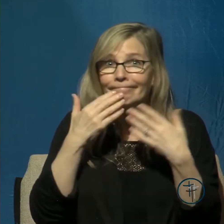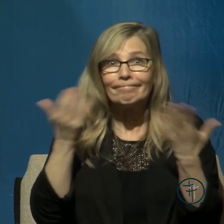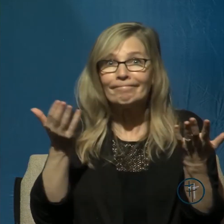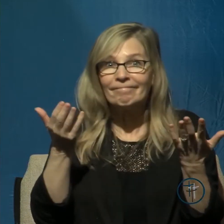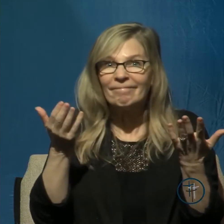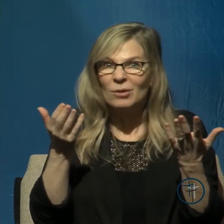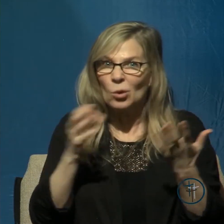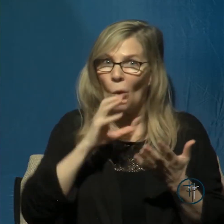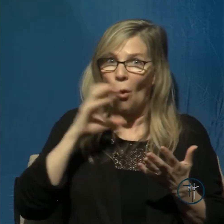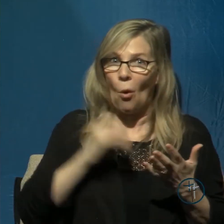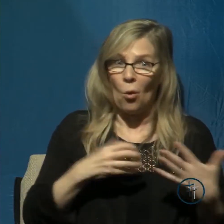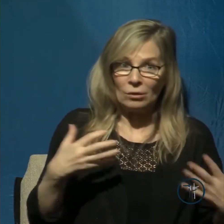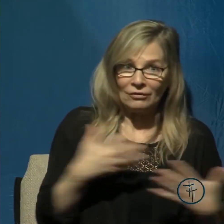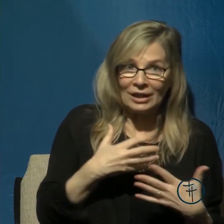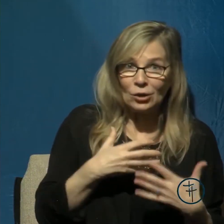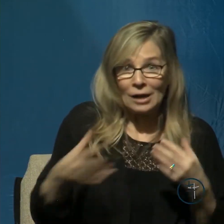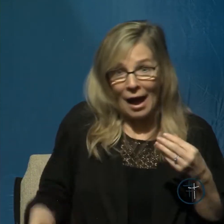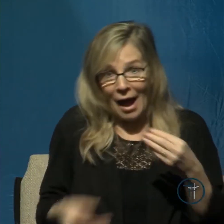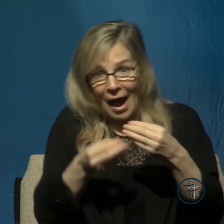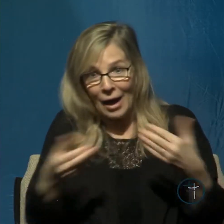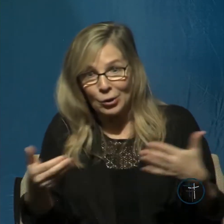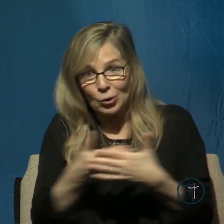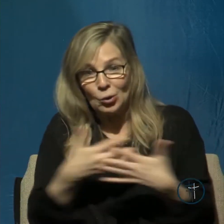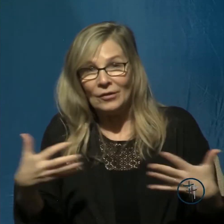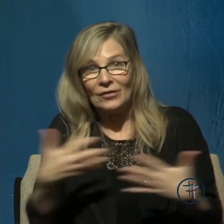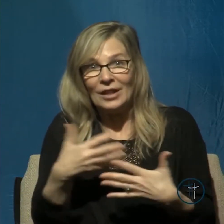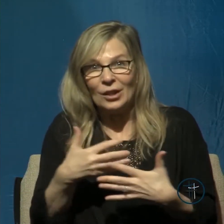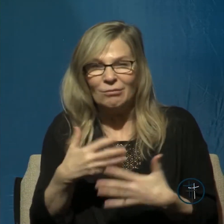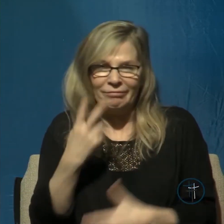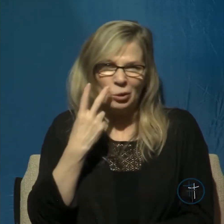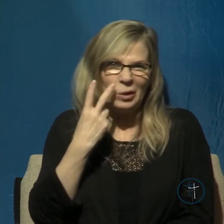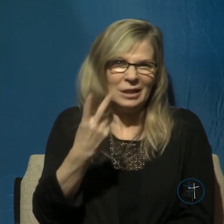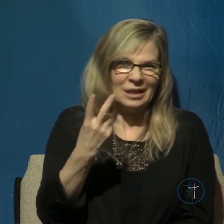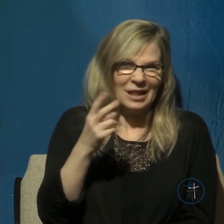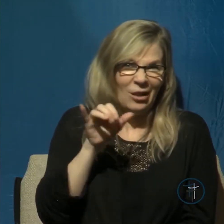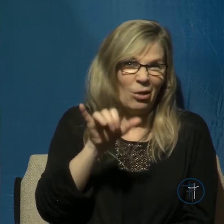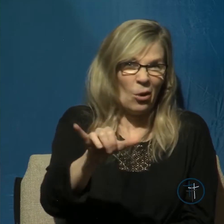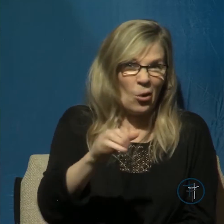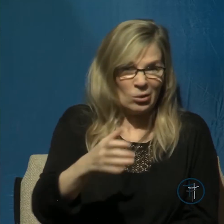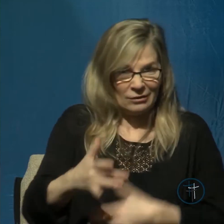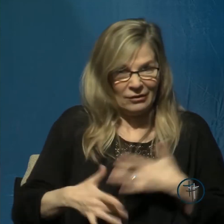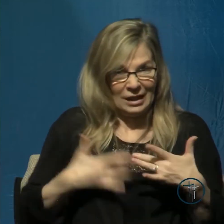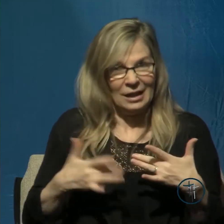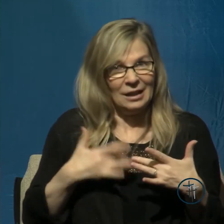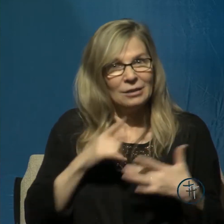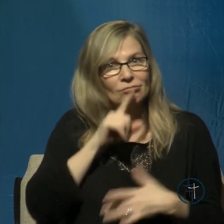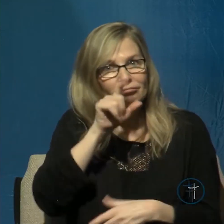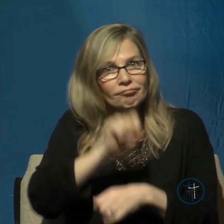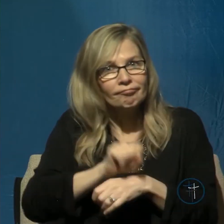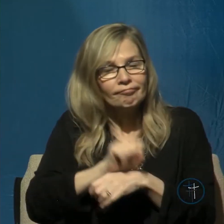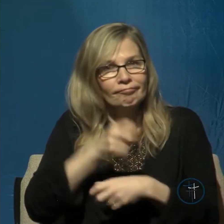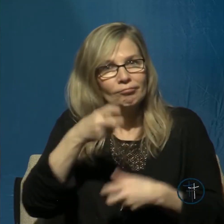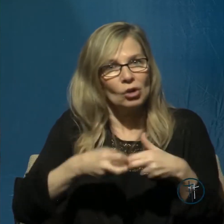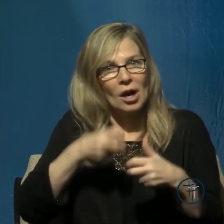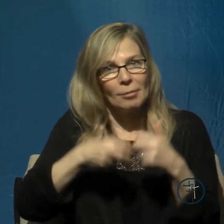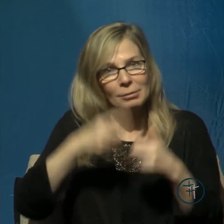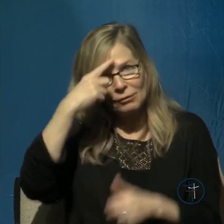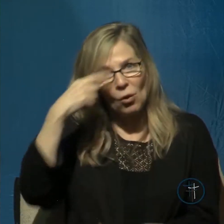fears, and you can see that fear and insecurity are very real problems for us, and therefore we need